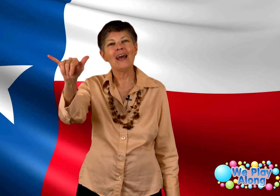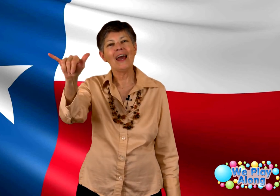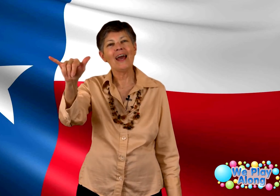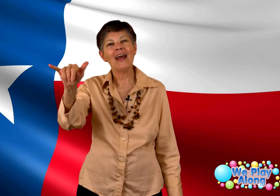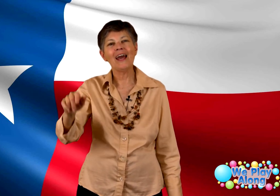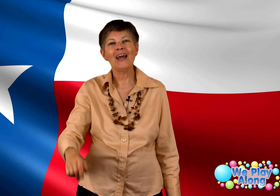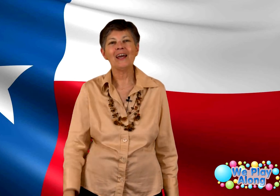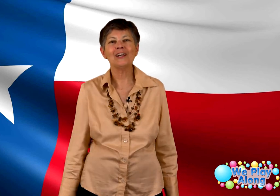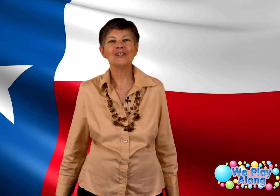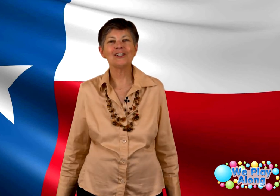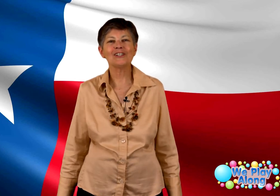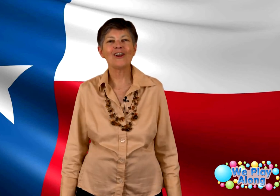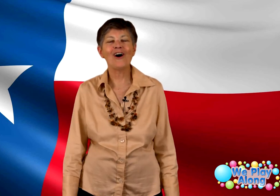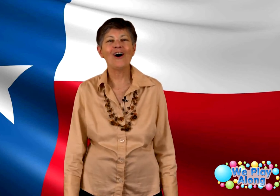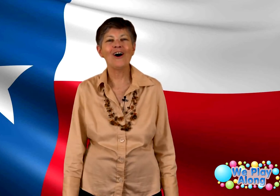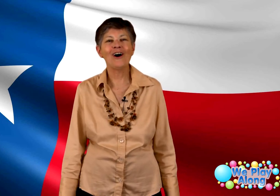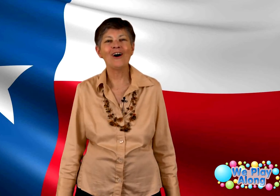ages long